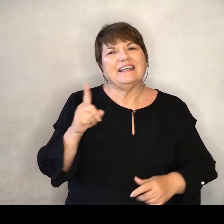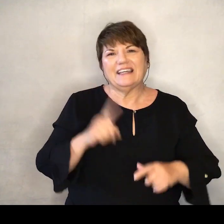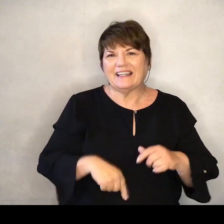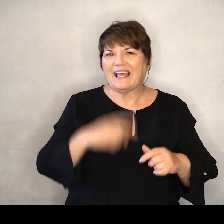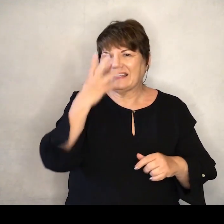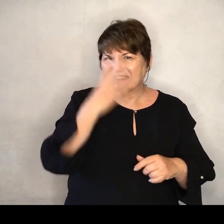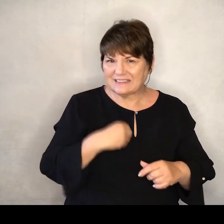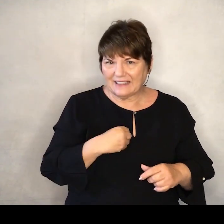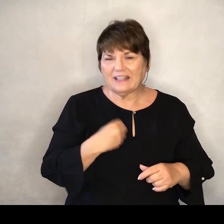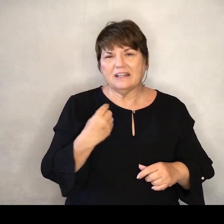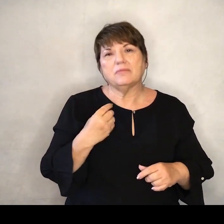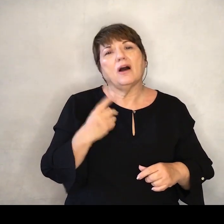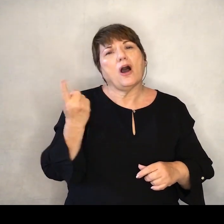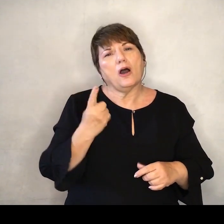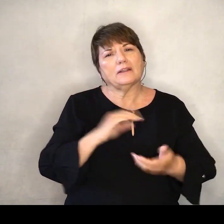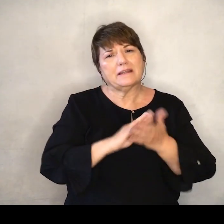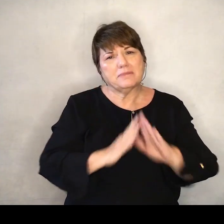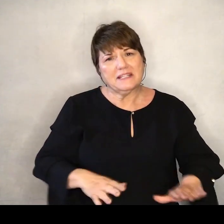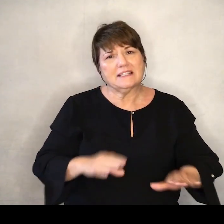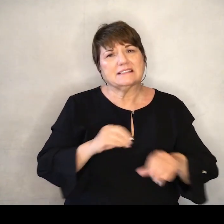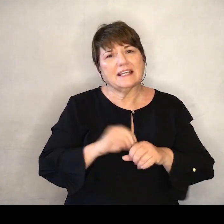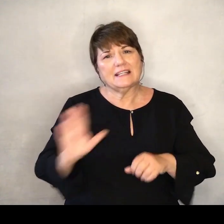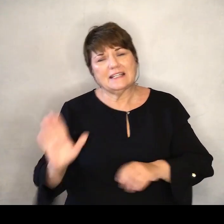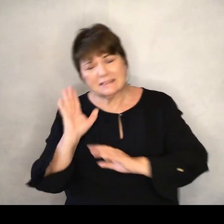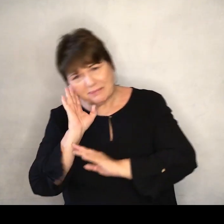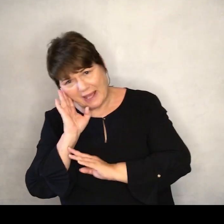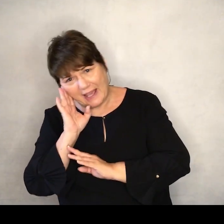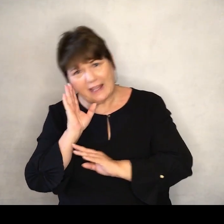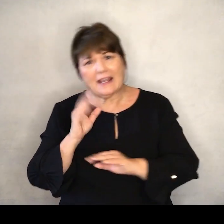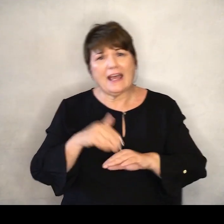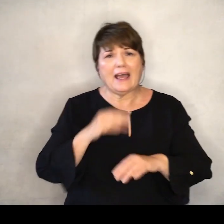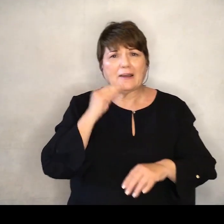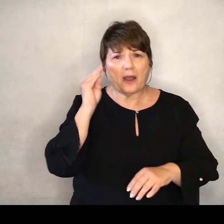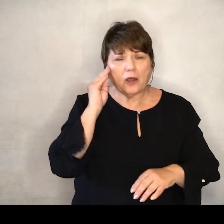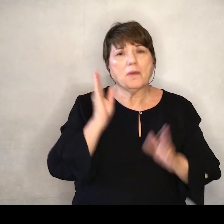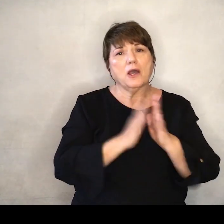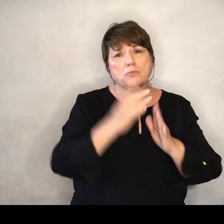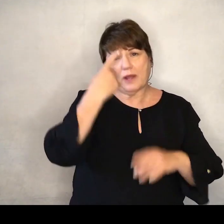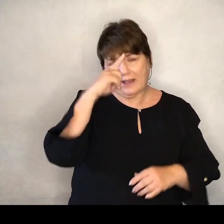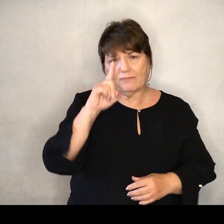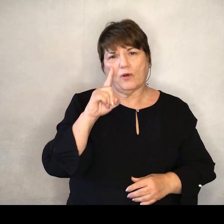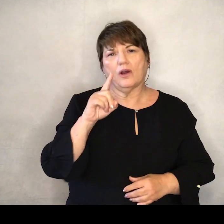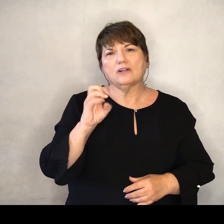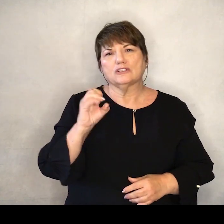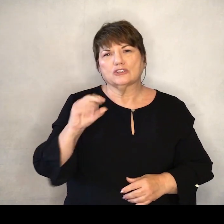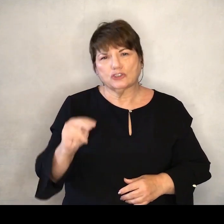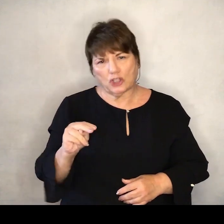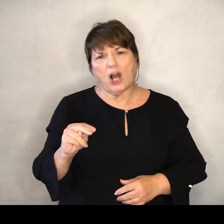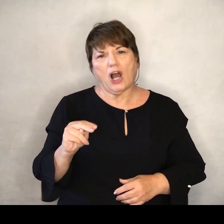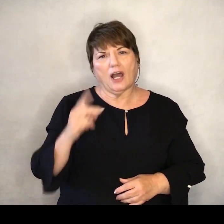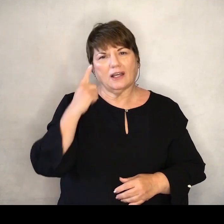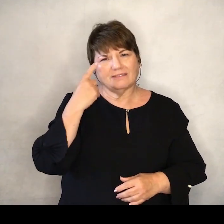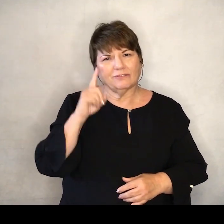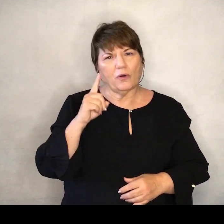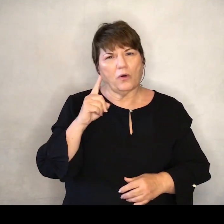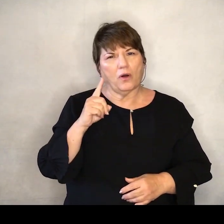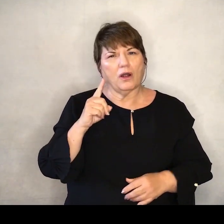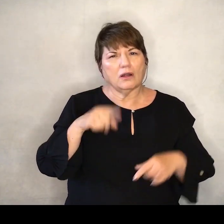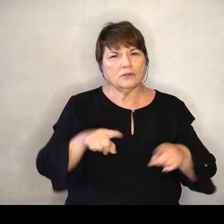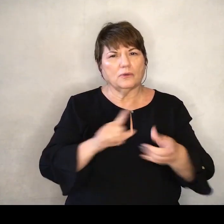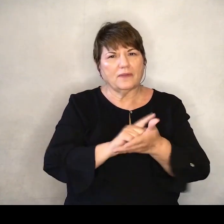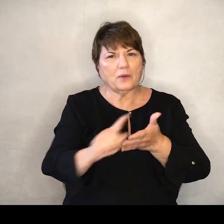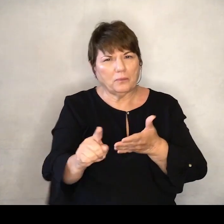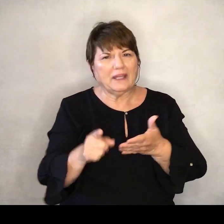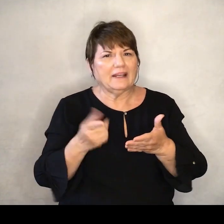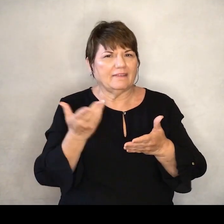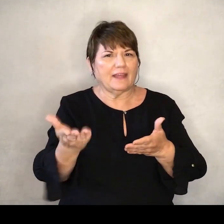in his own bed And so pray for Sean in his sleep Over the next couple of days For sure And the rest of the leaders as well But